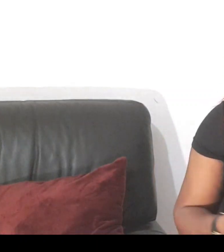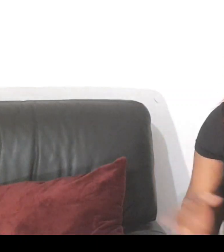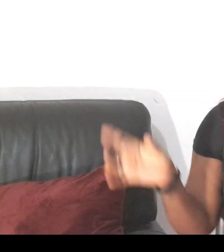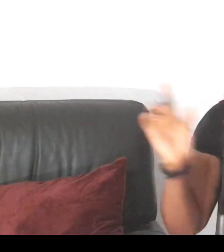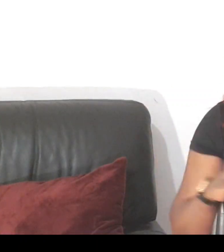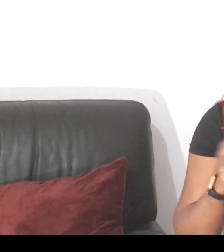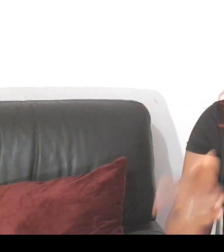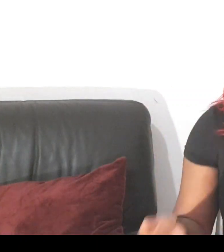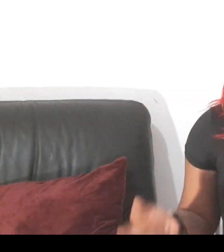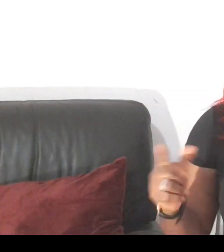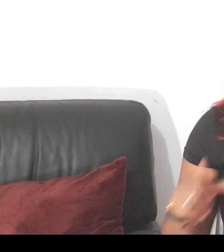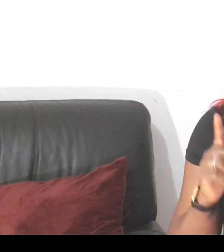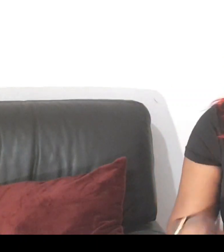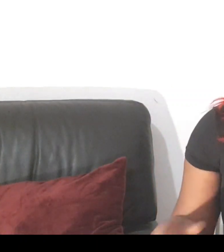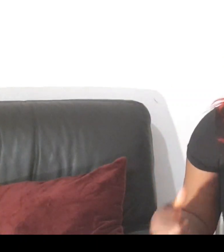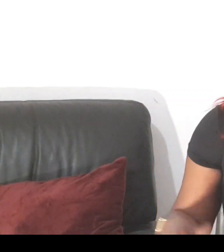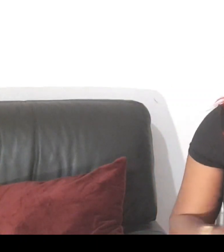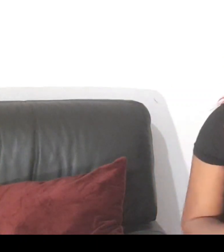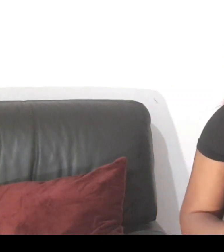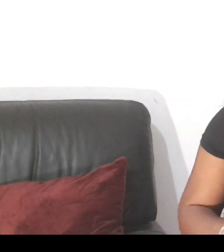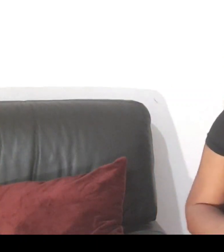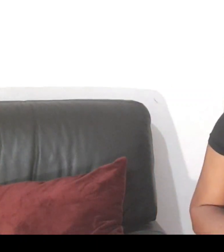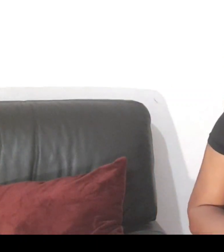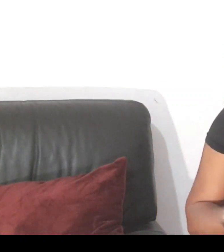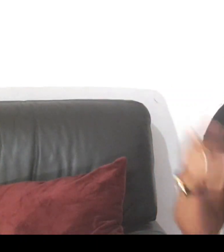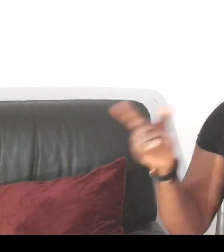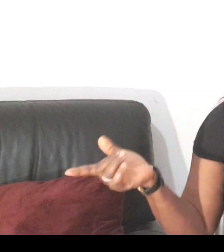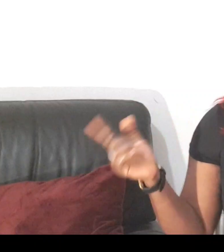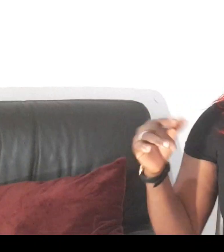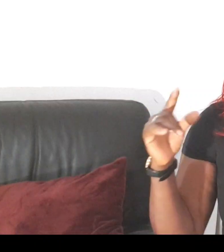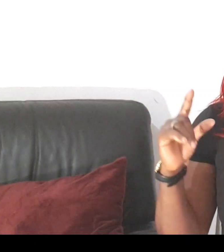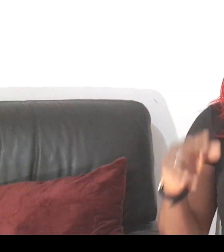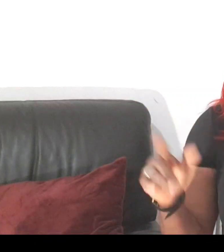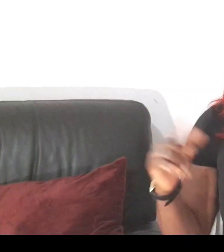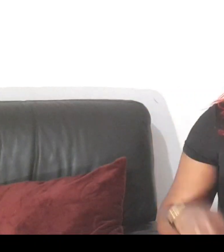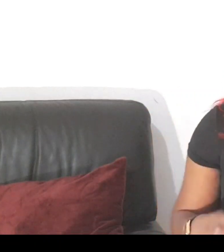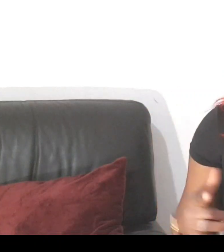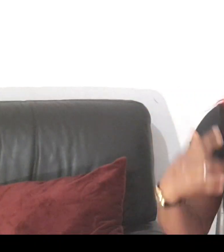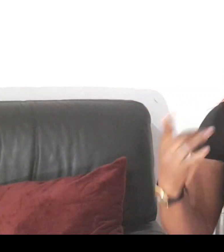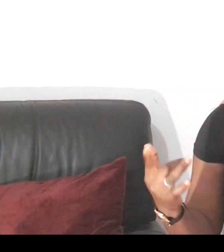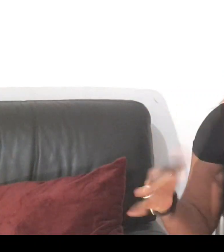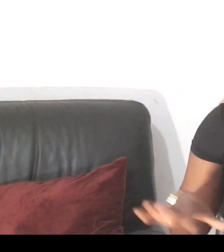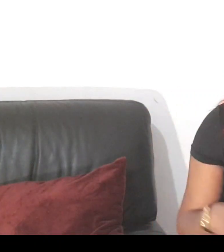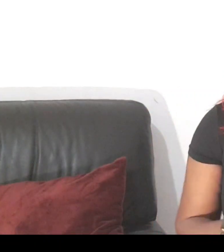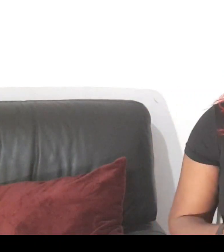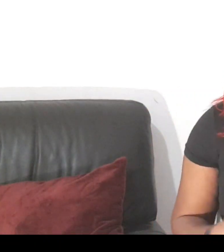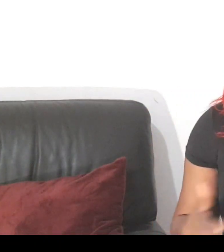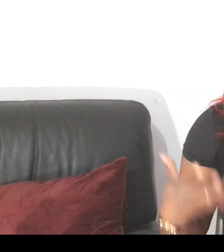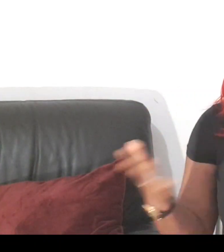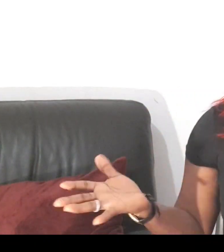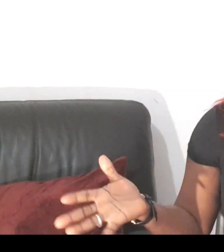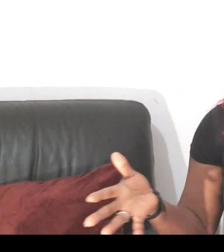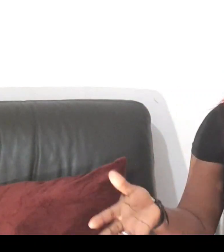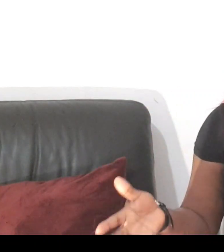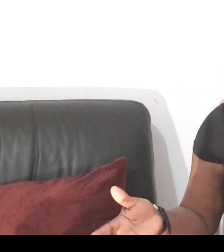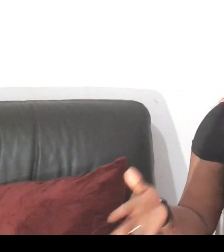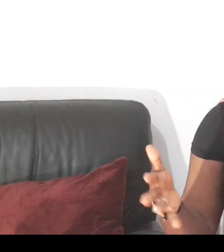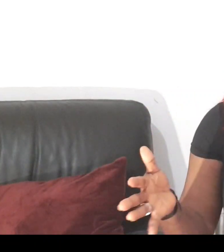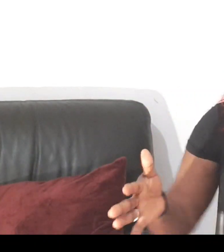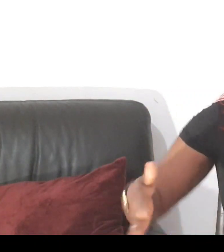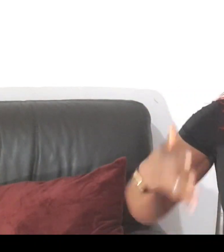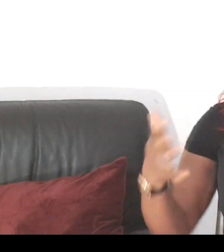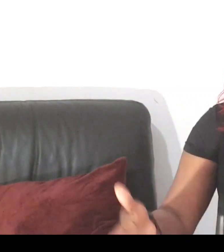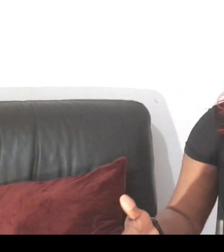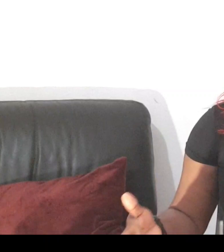i will be telling you i will be breaking into you guys today because there is one video i want us to watch about this new